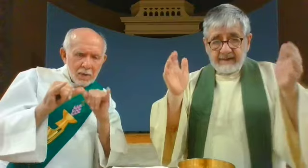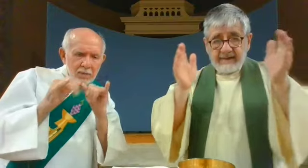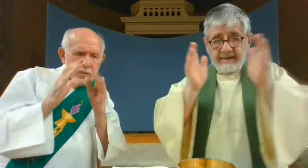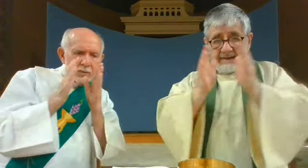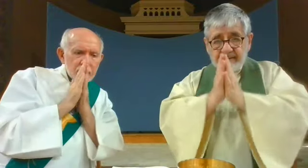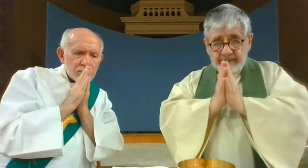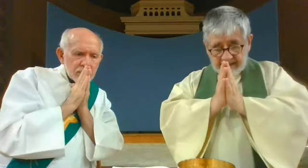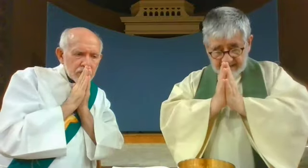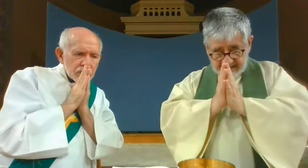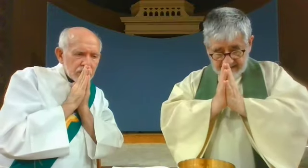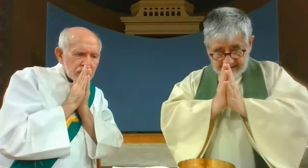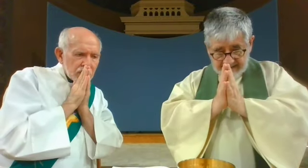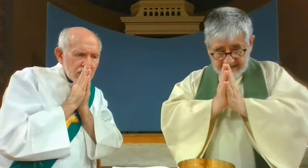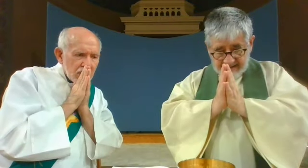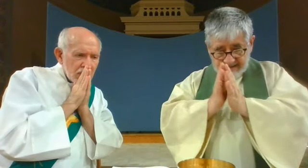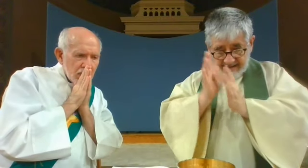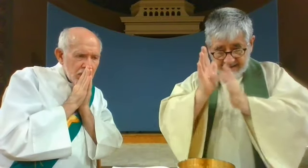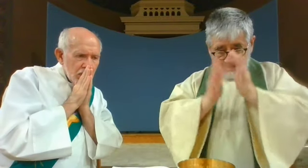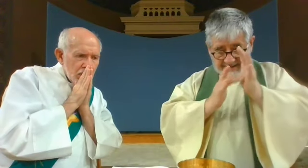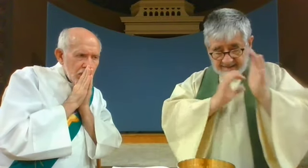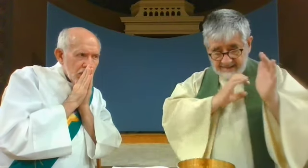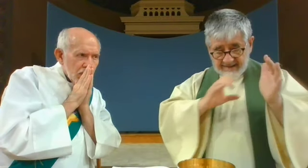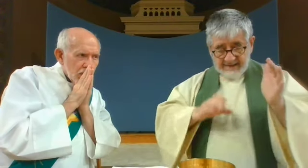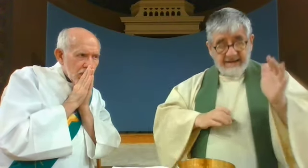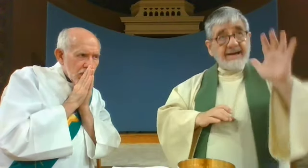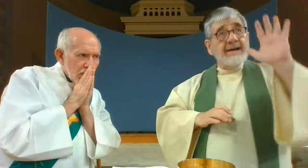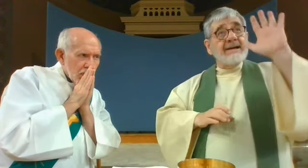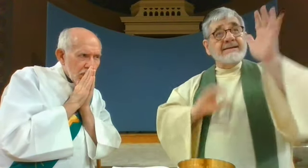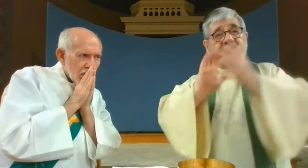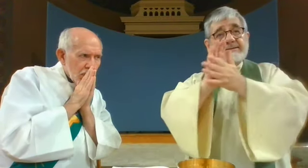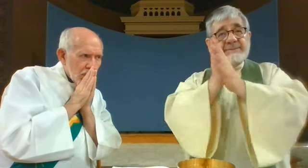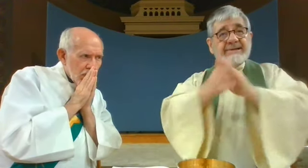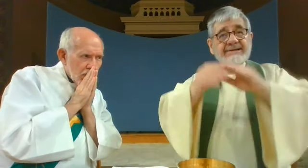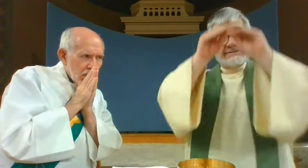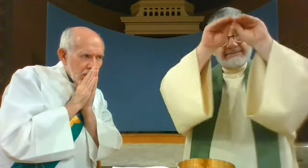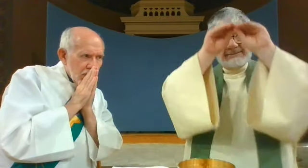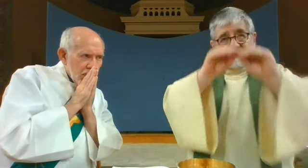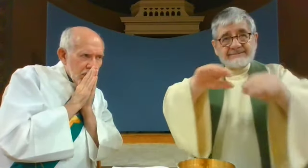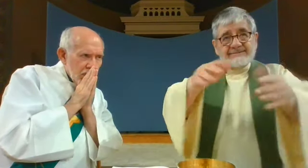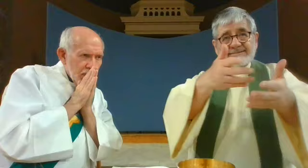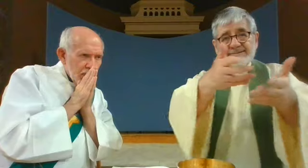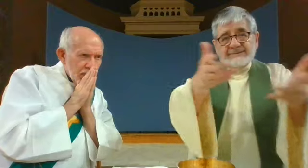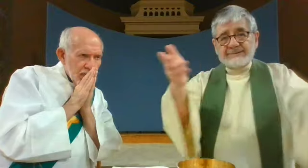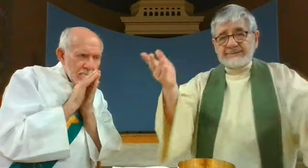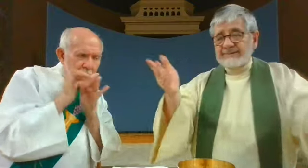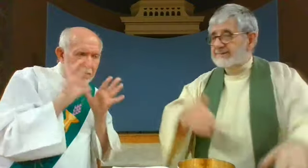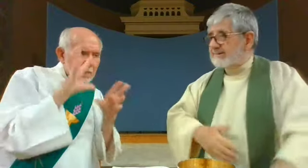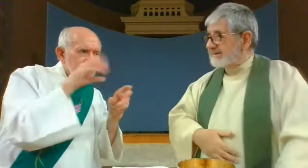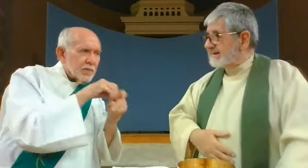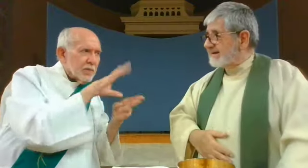Amen. May the peace of Christ be with you all, and with your spirit.